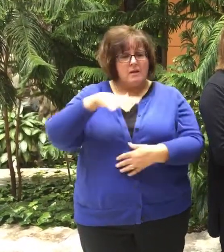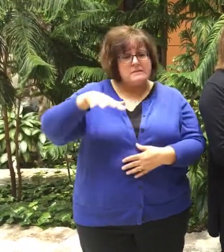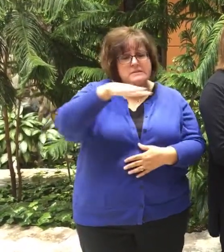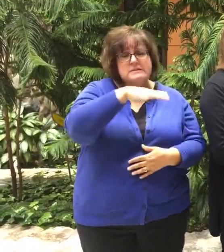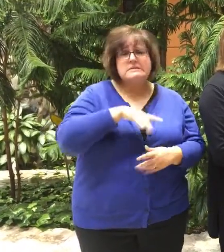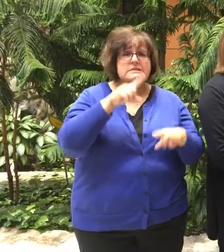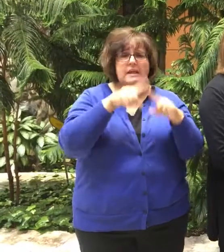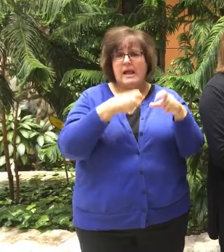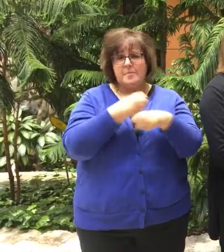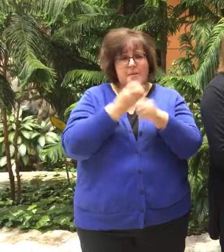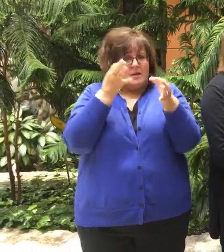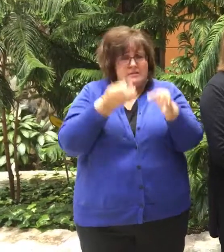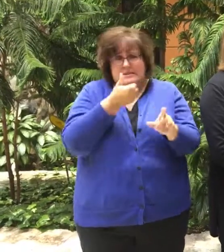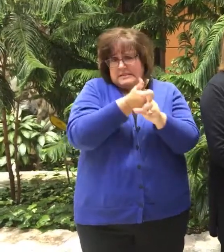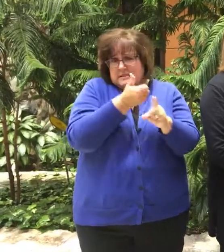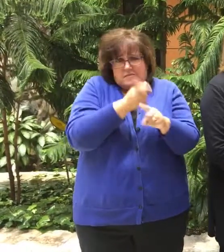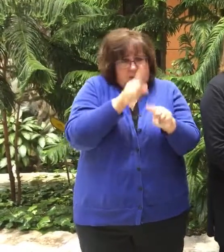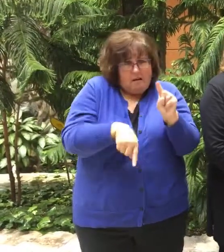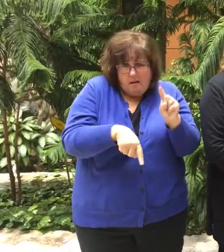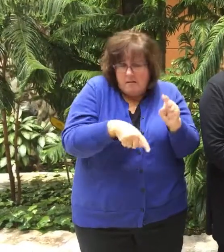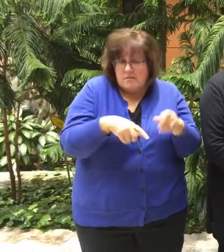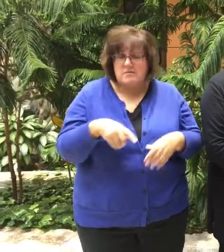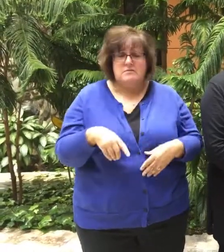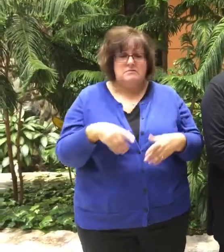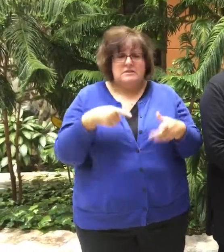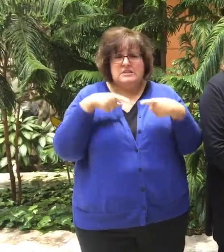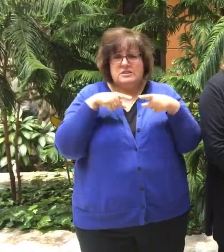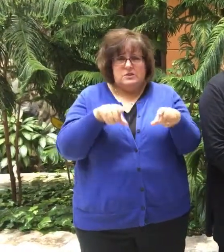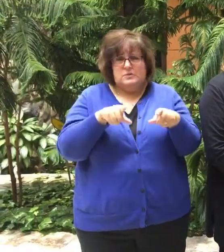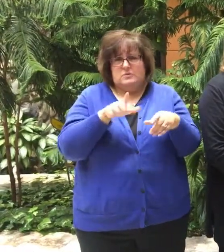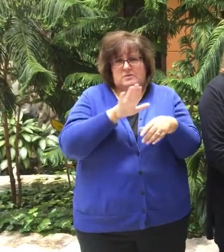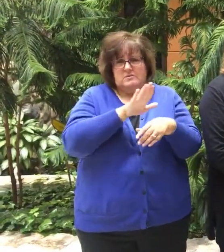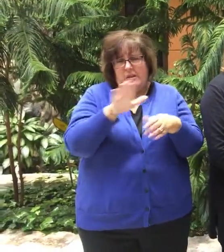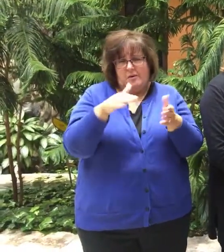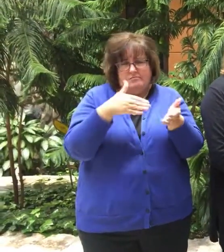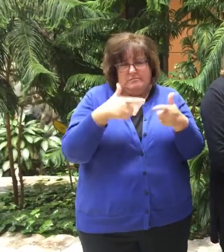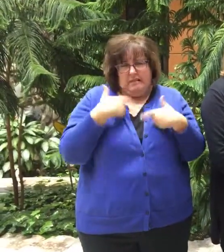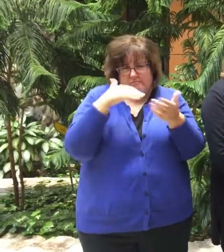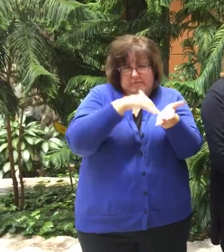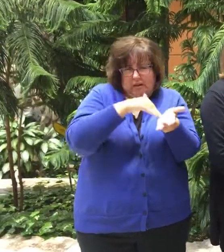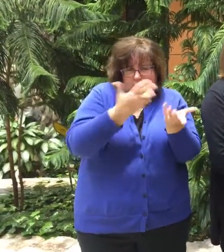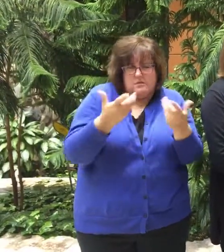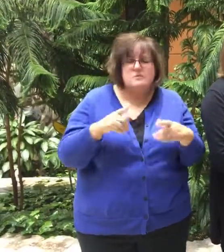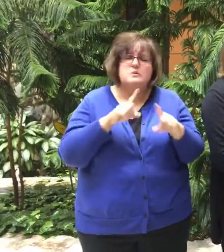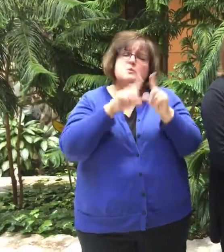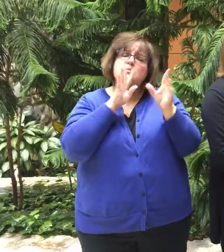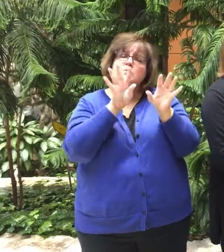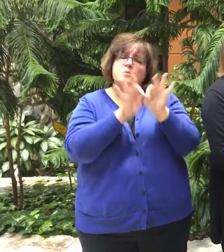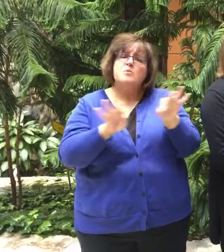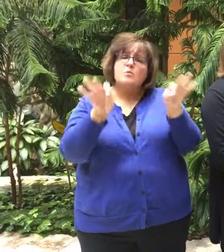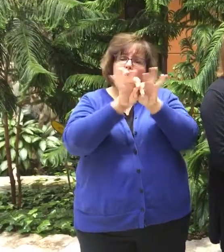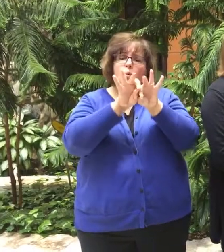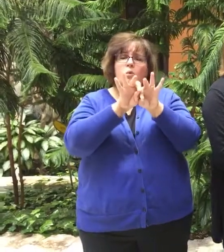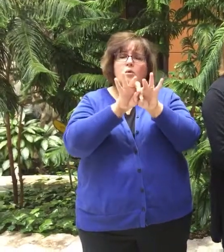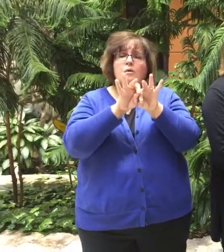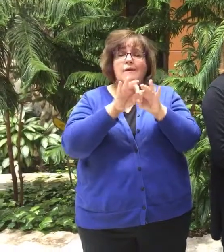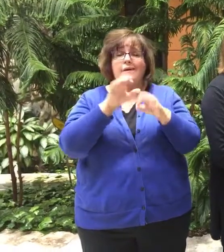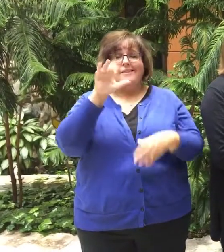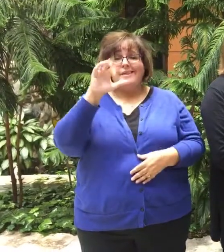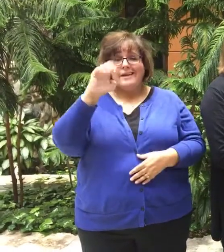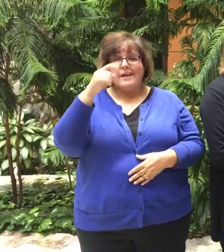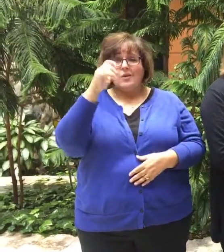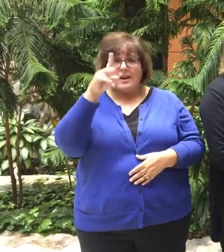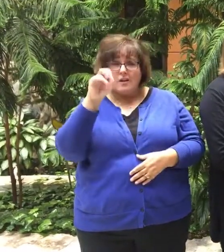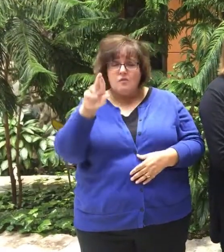be unable to make their own decisions at some point in time medically. And so it's very important that the, that the caregivers